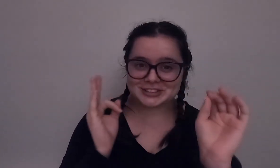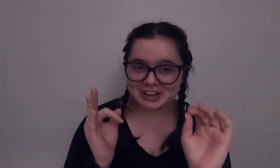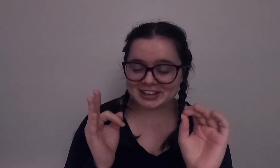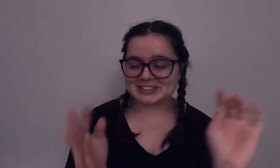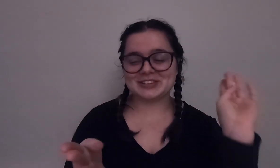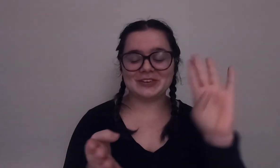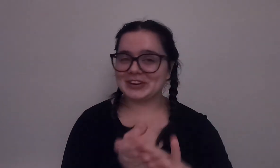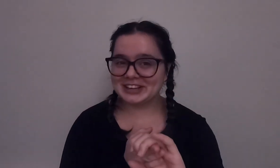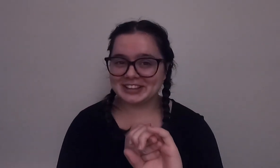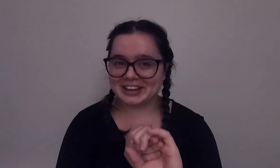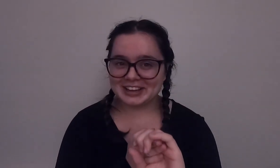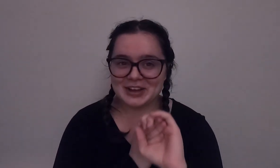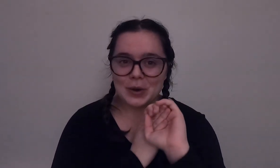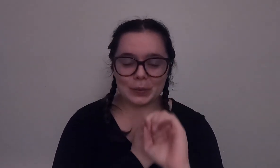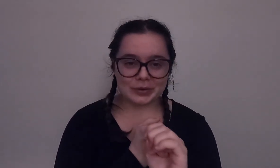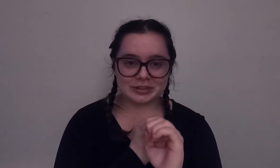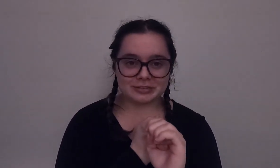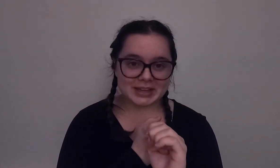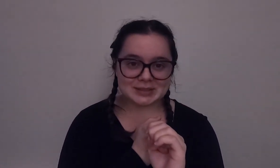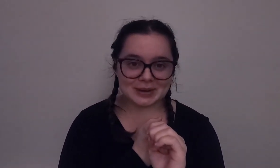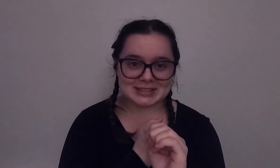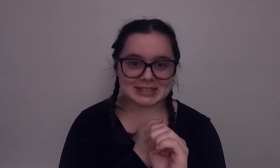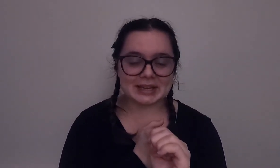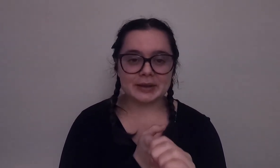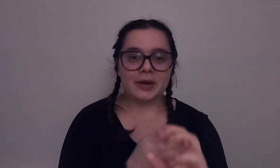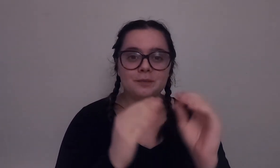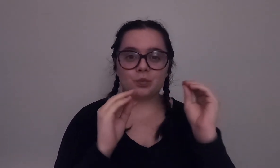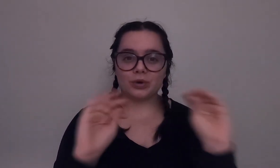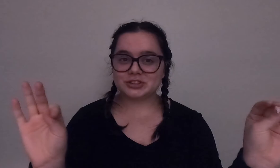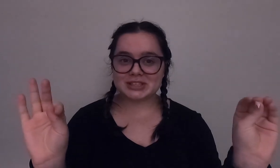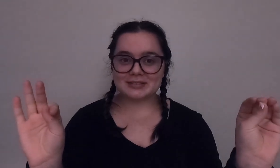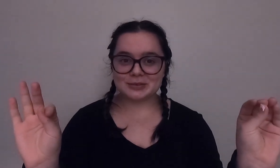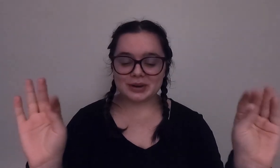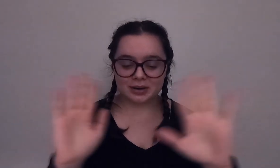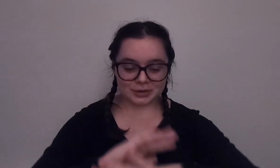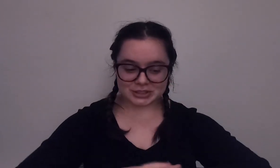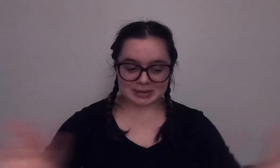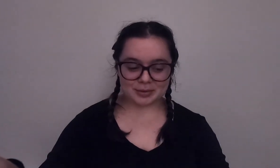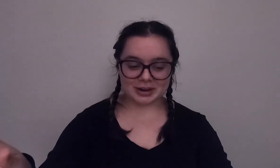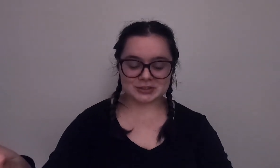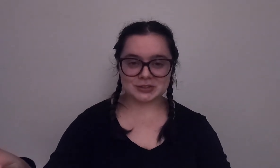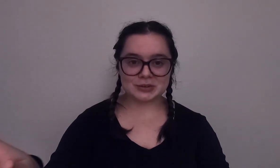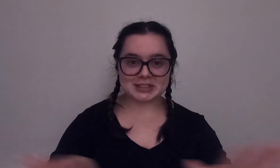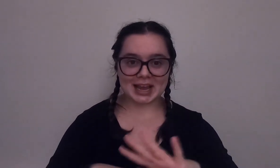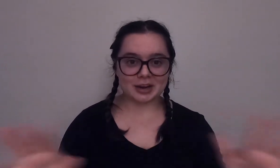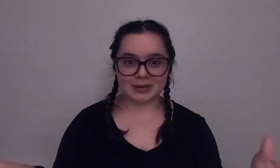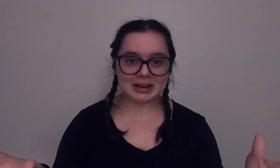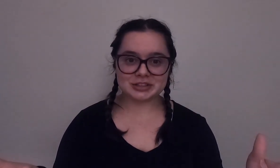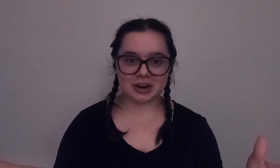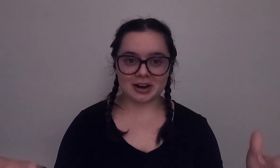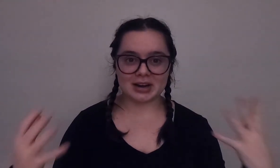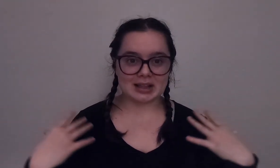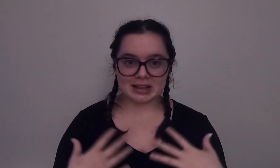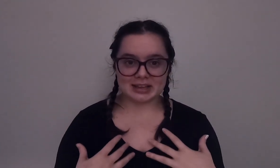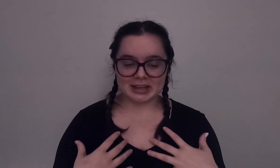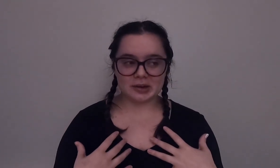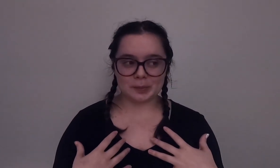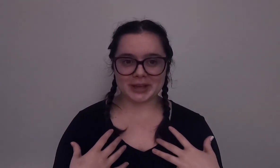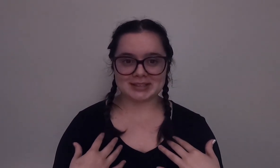johns or the or the fleece onesie we'll just have to wear we're just going to be wearing our suit and a rash guard and then the gear because